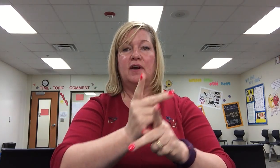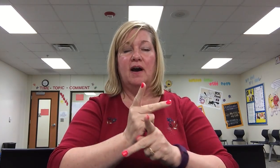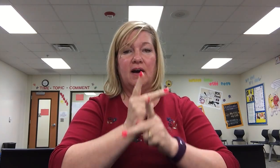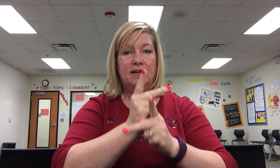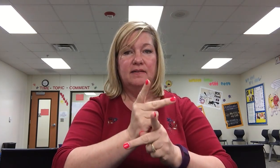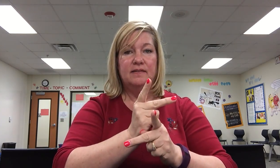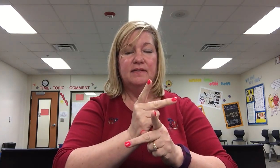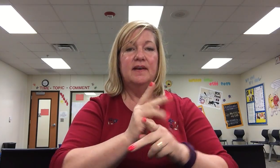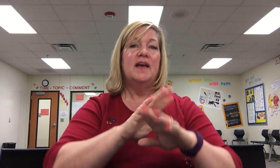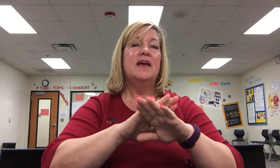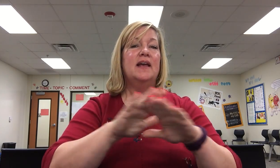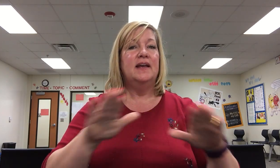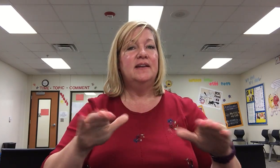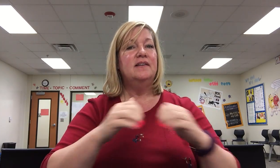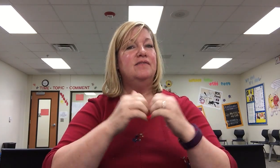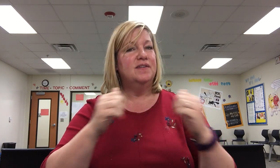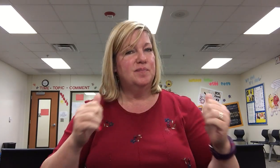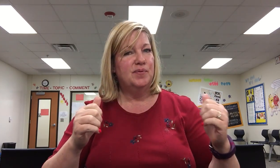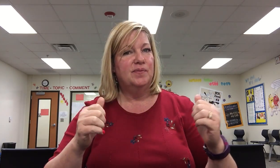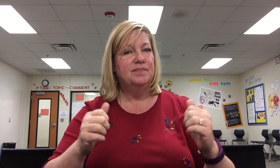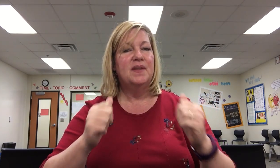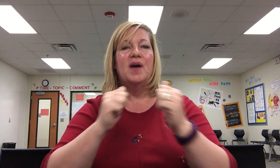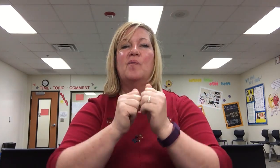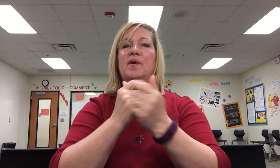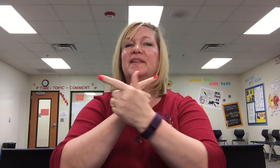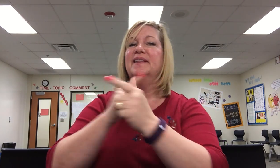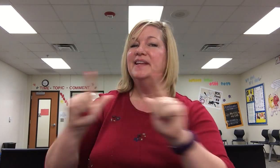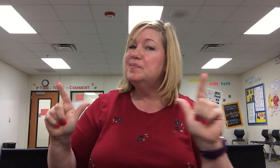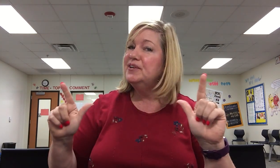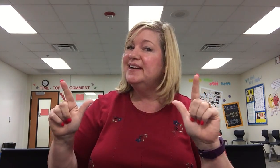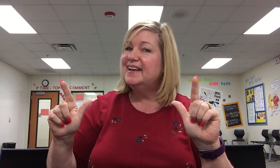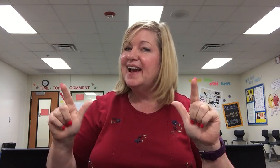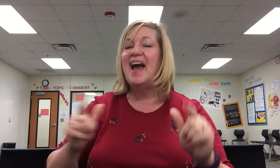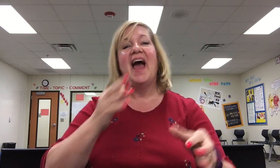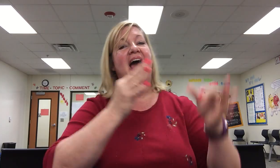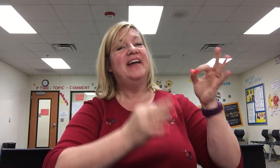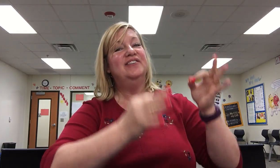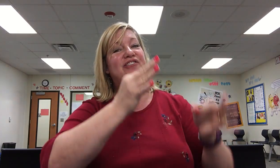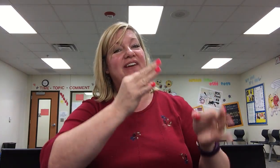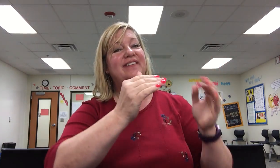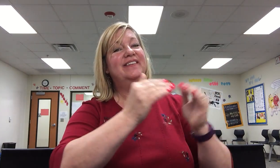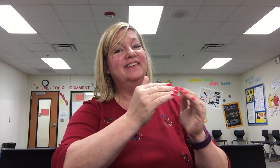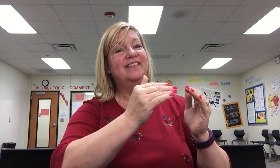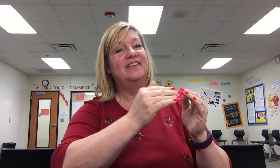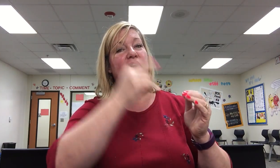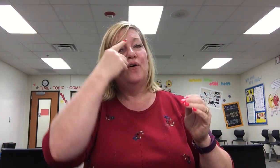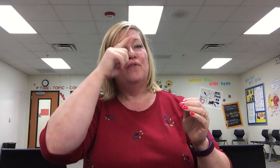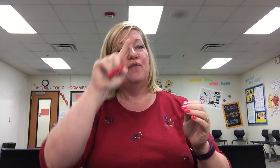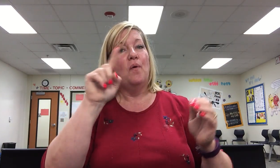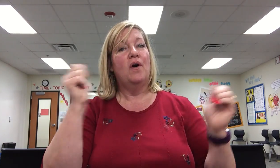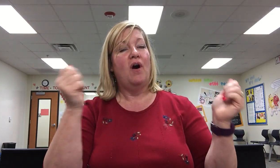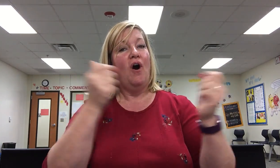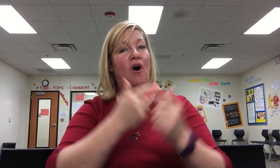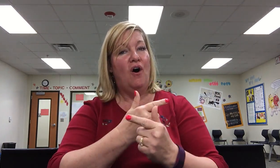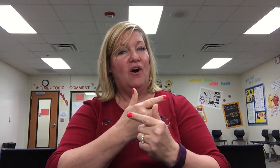God, indivisible, with liberty and justice for all.